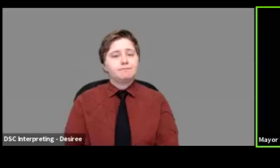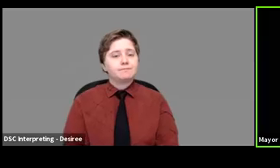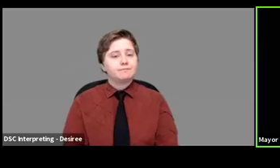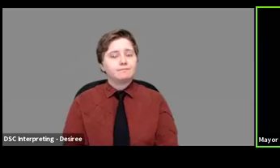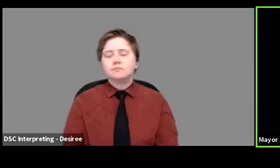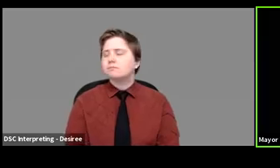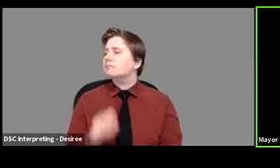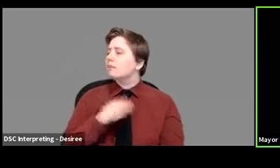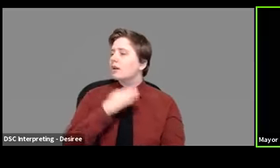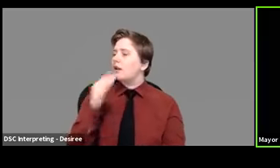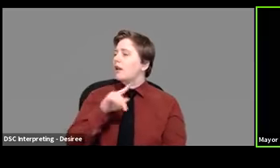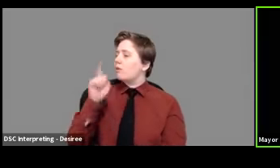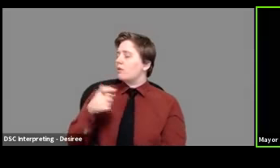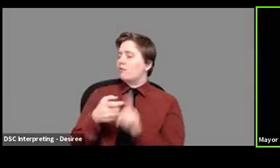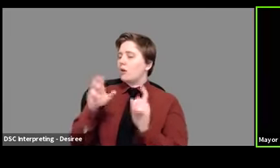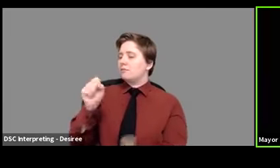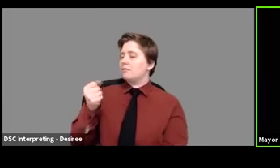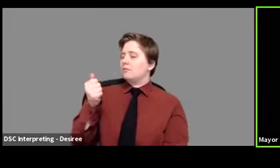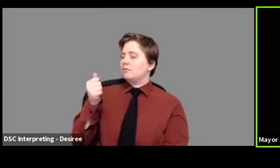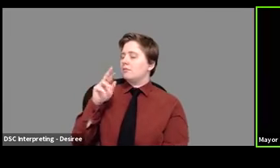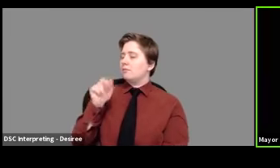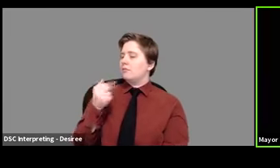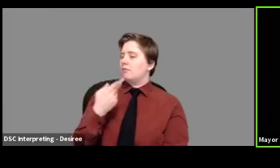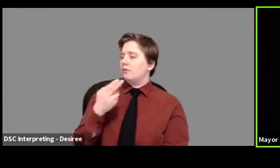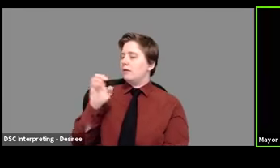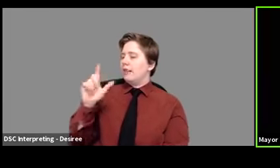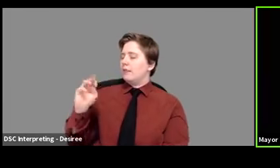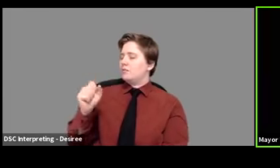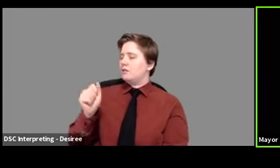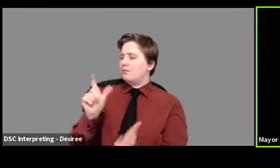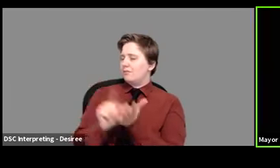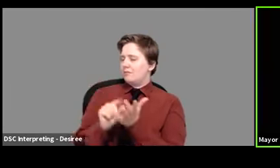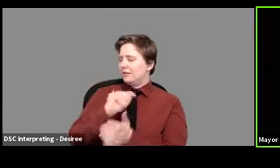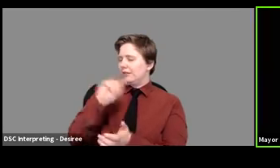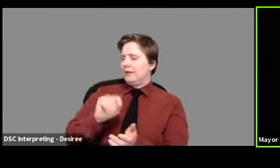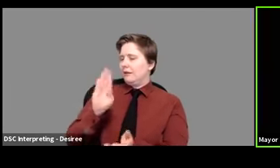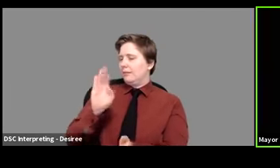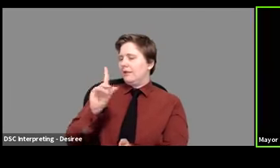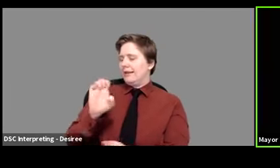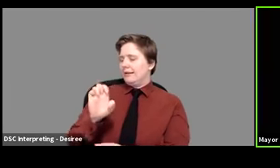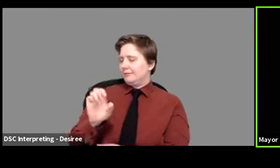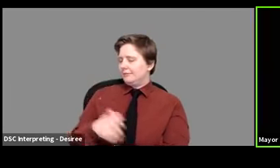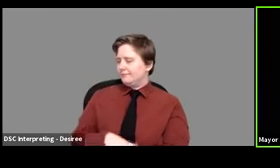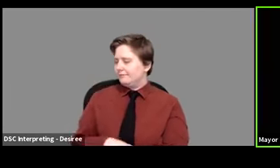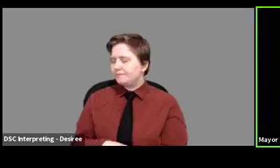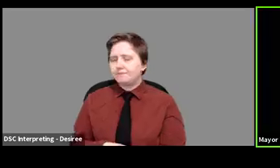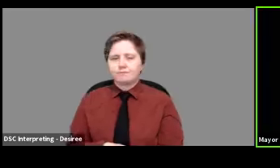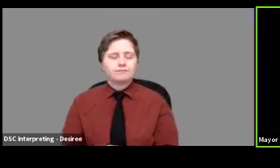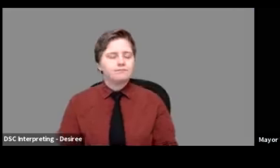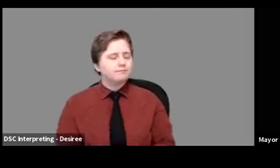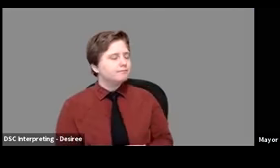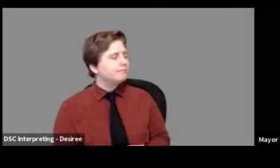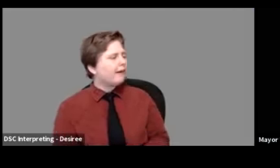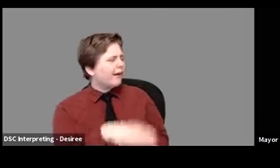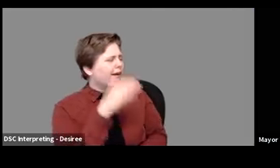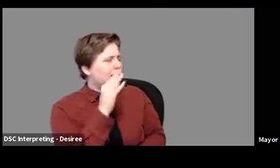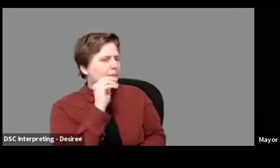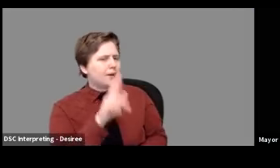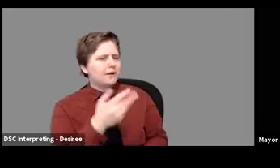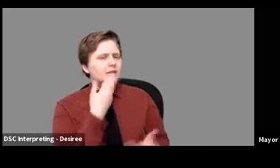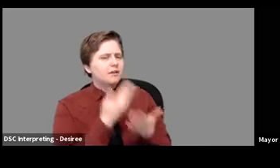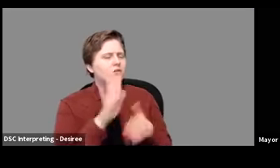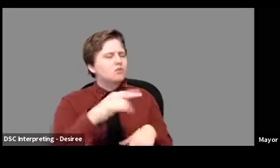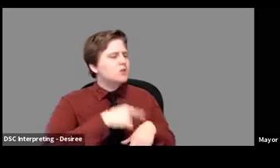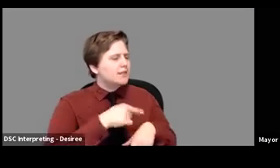Mayor, the next question is from Sarah Elms at the Blade. Sarah. Sarah Hi, Mayor. Thanks for your